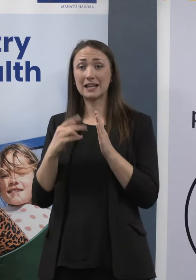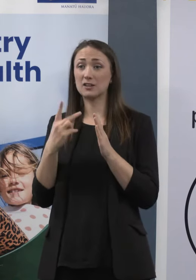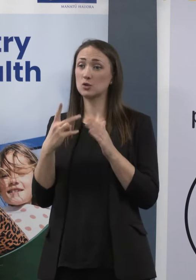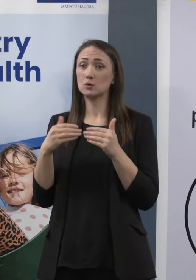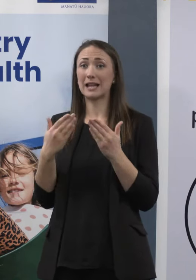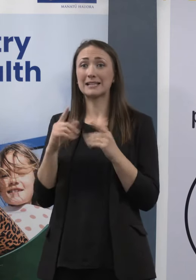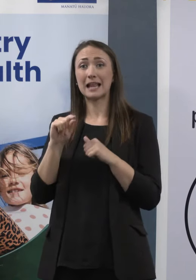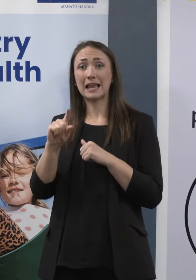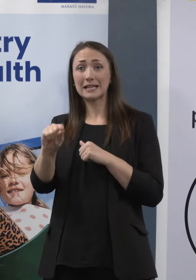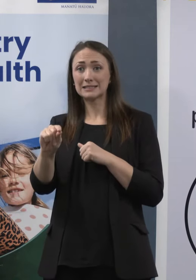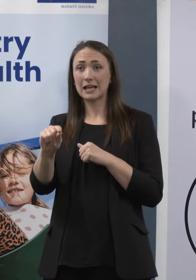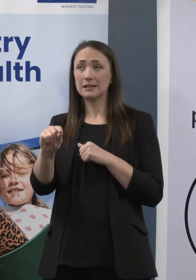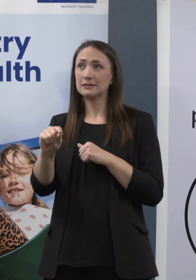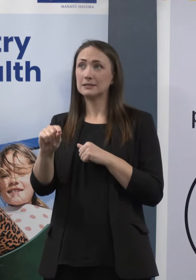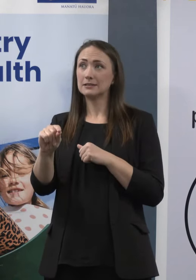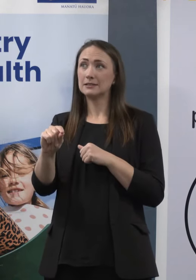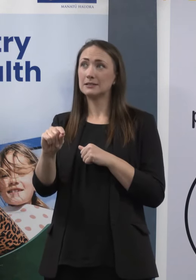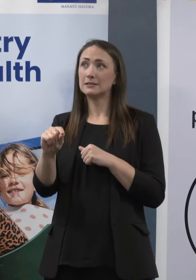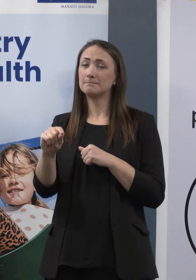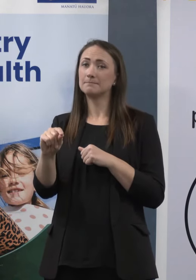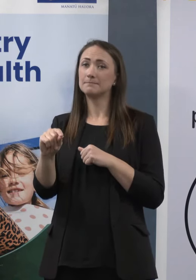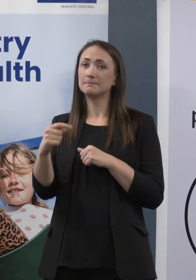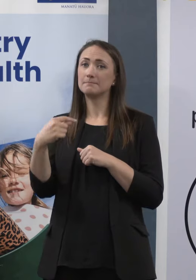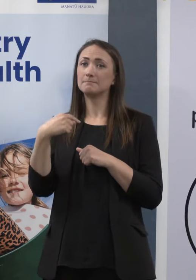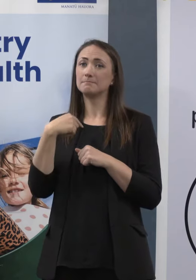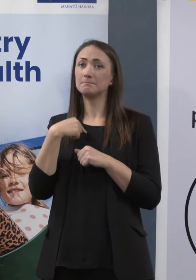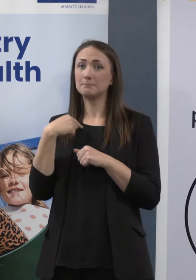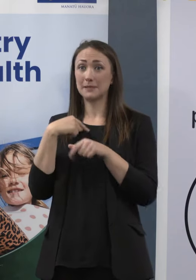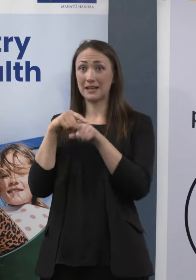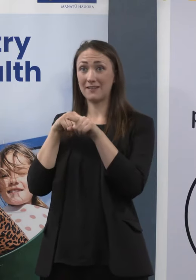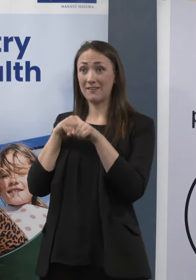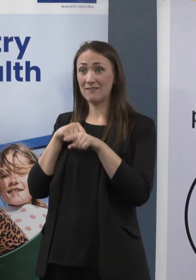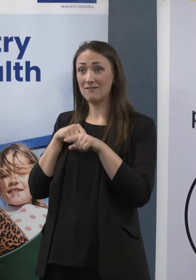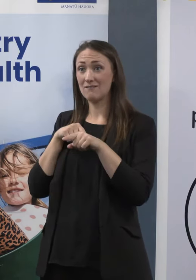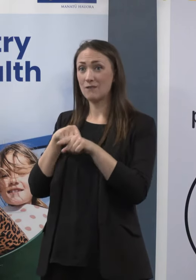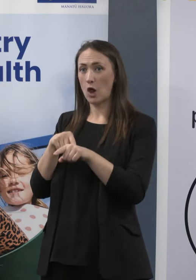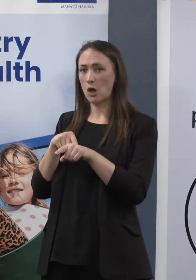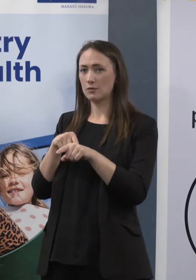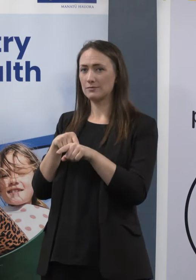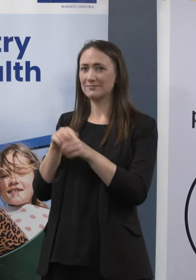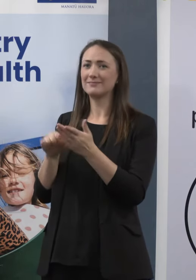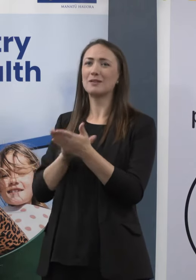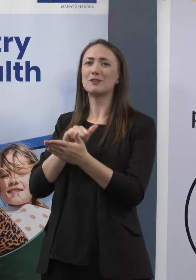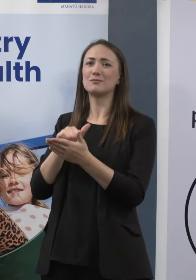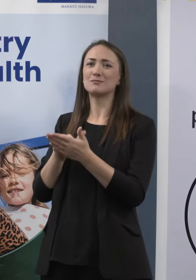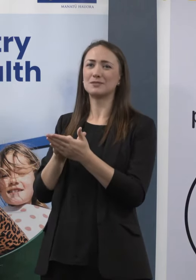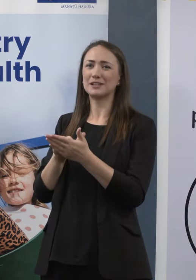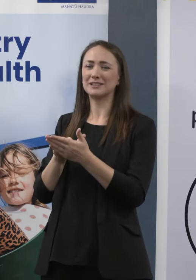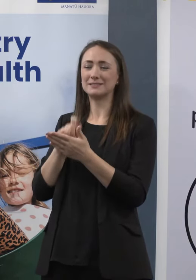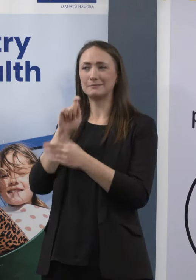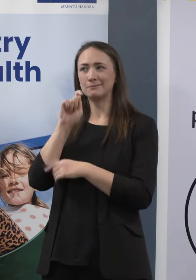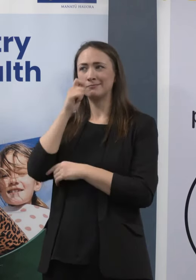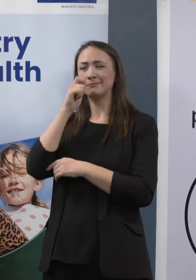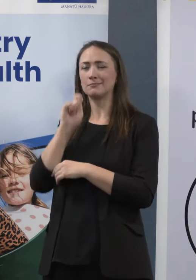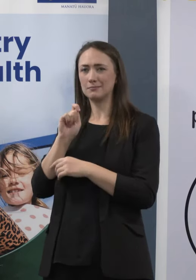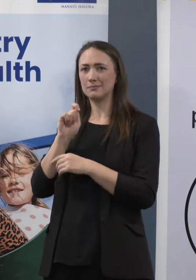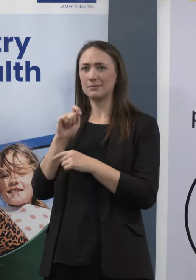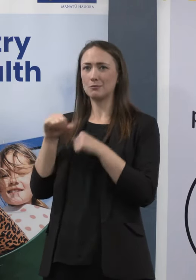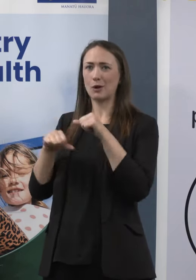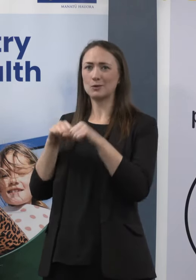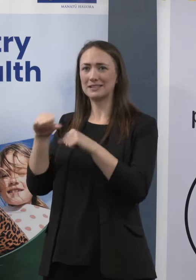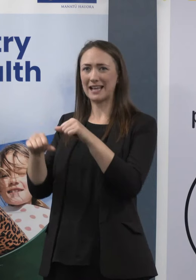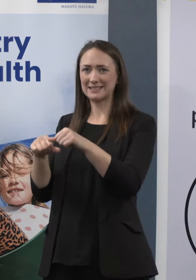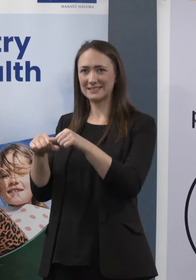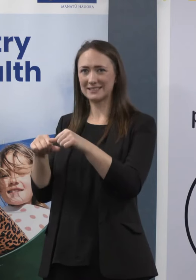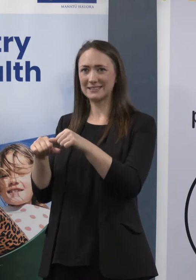what I would say, following the instructions around the swab, returned a positive test here. I wasn't back at